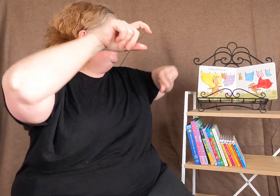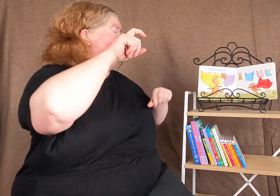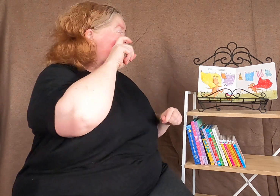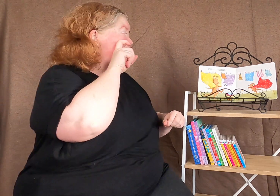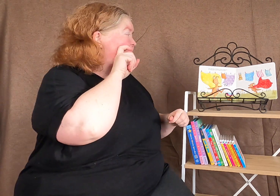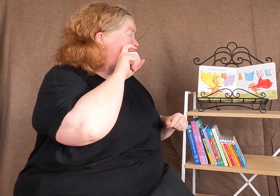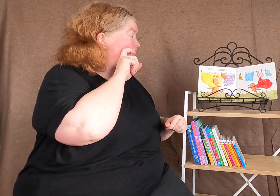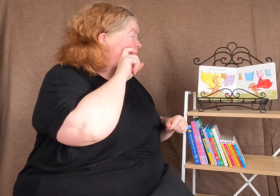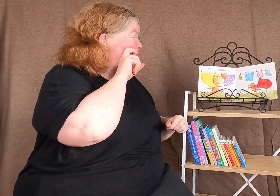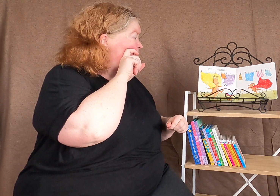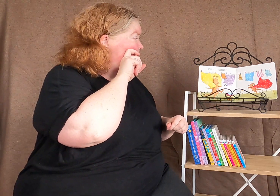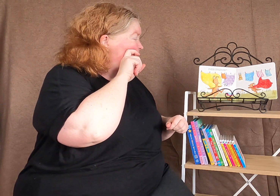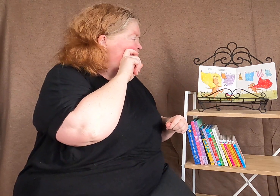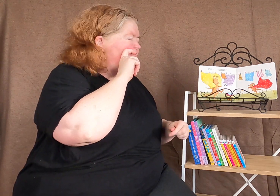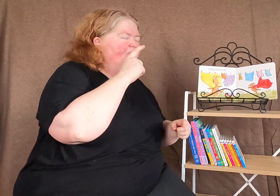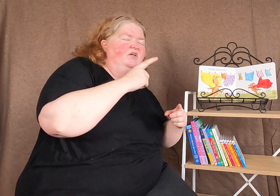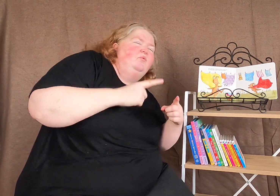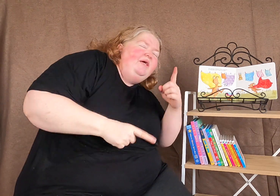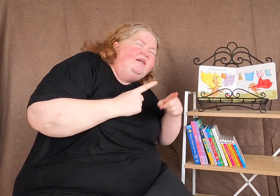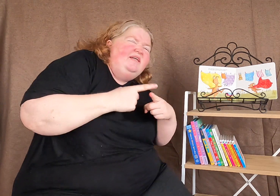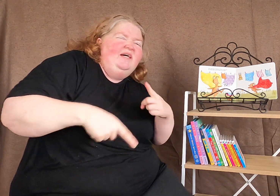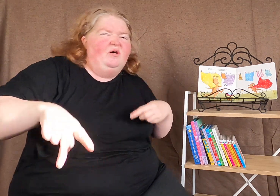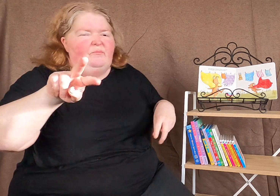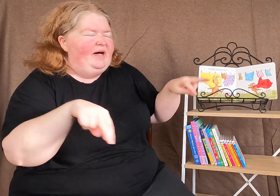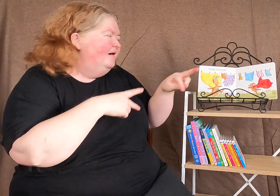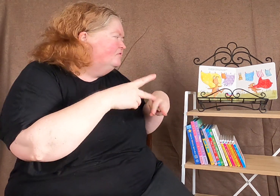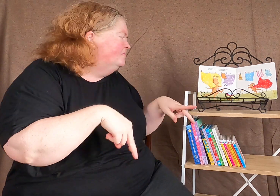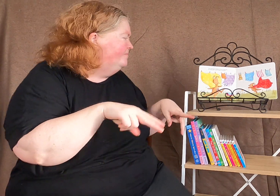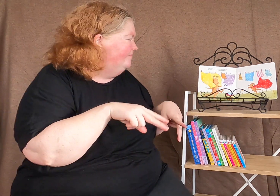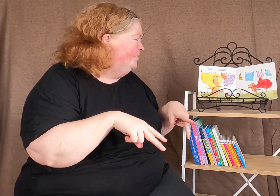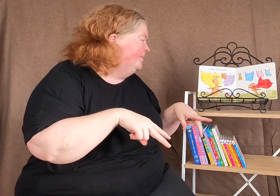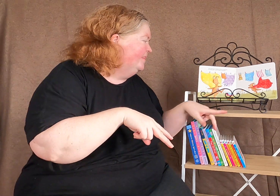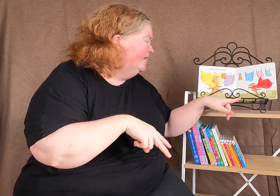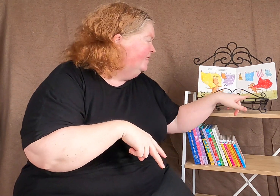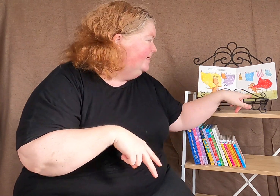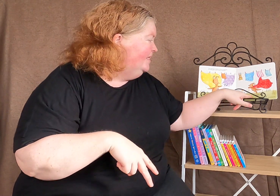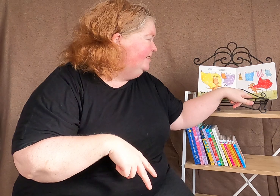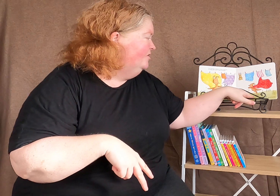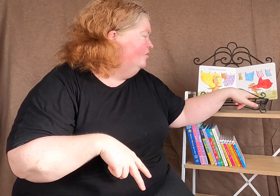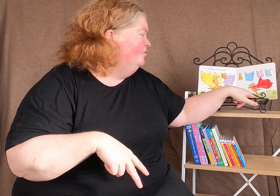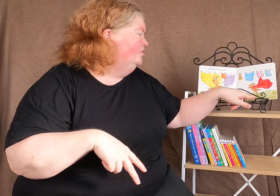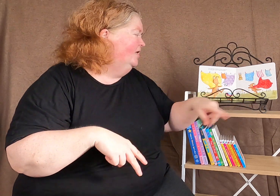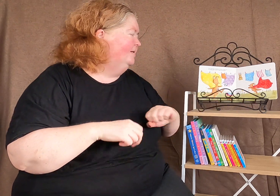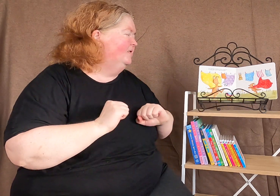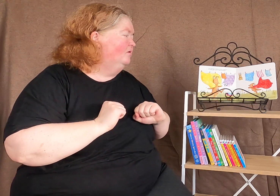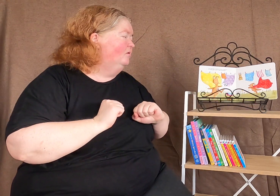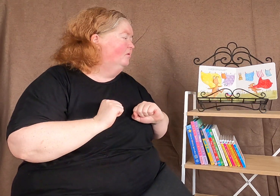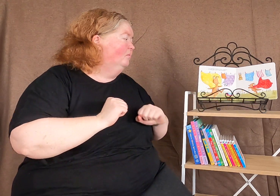really good fun for a quick get about. In no time at all,